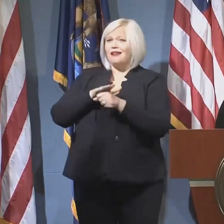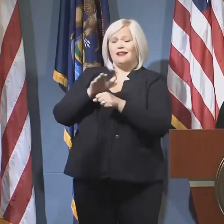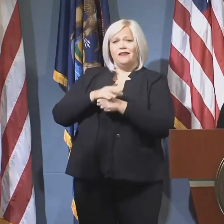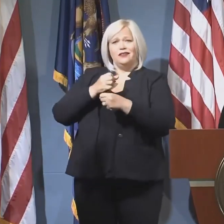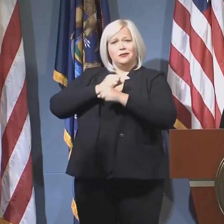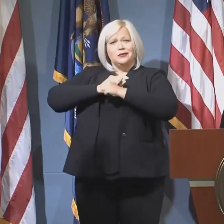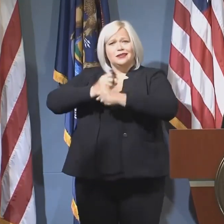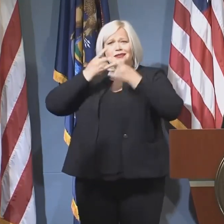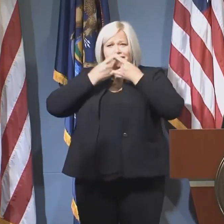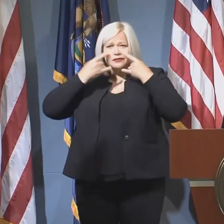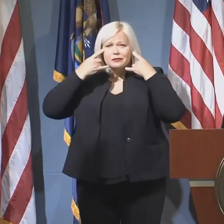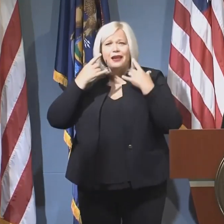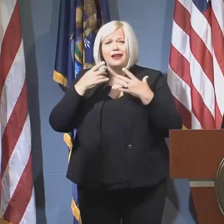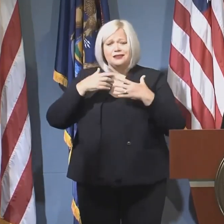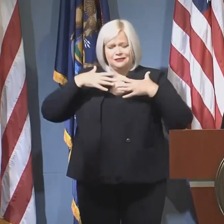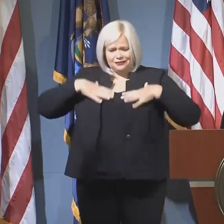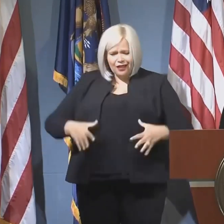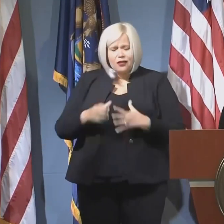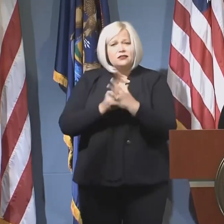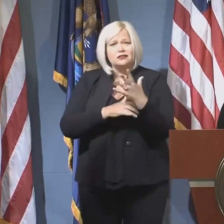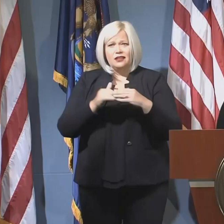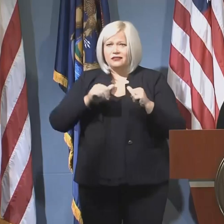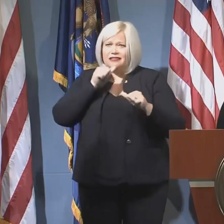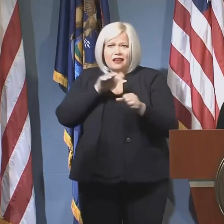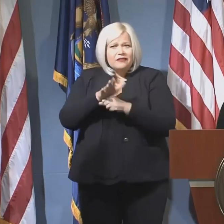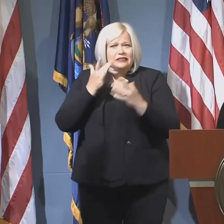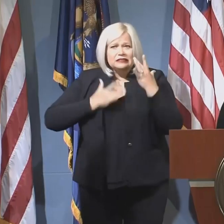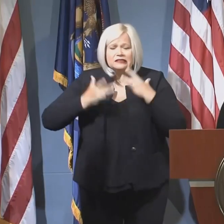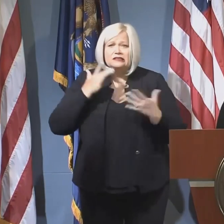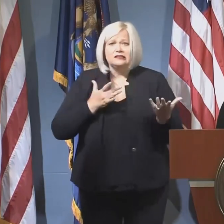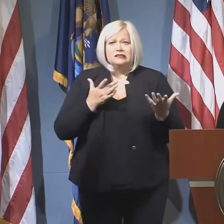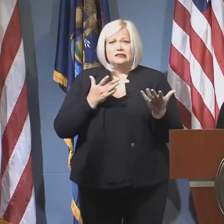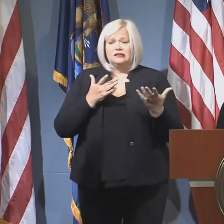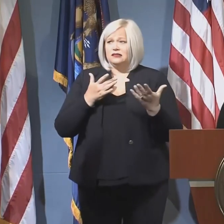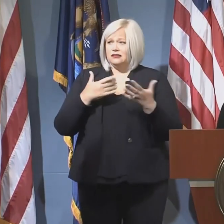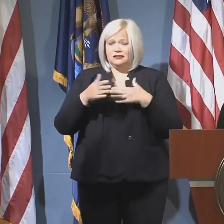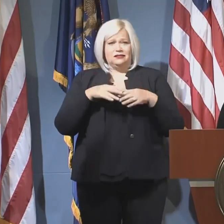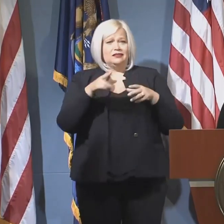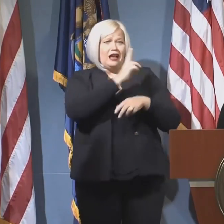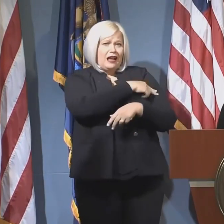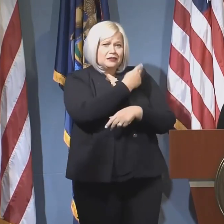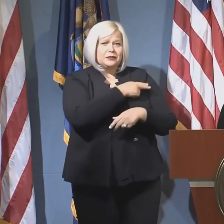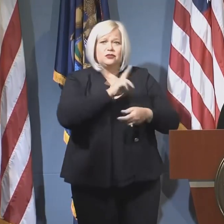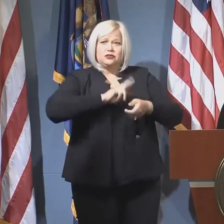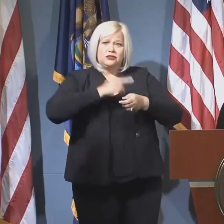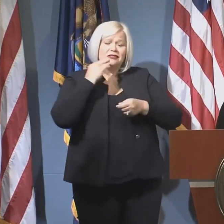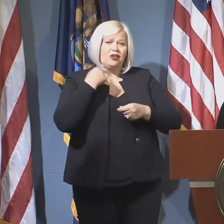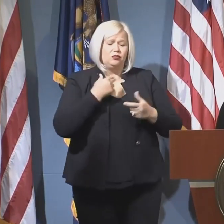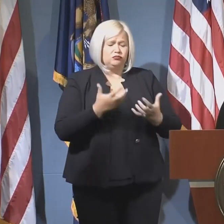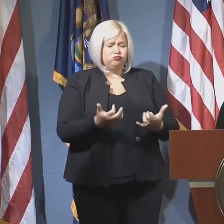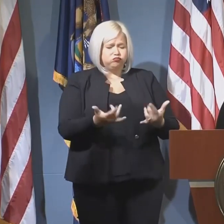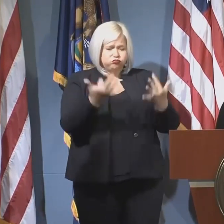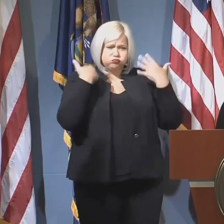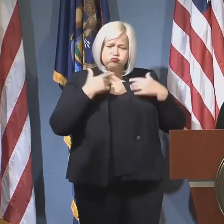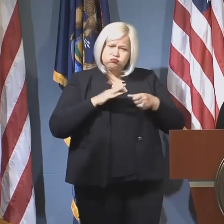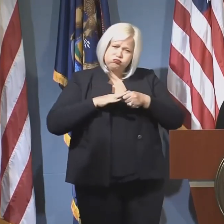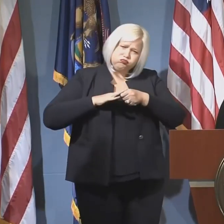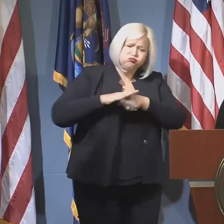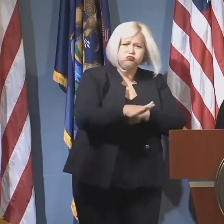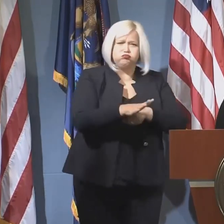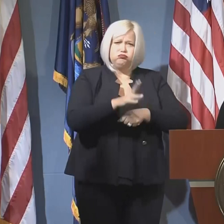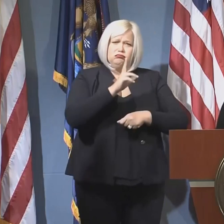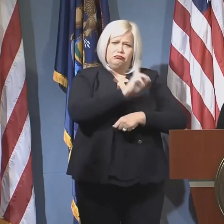PPE to protect ourselves and our patients. Meanwhile, our hospitals and nursing homes began to pile up with COVID-19 patients.